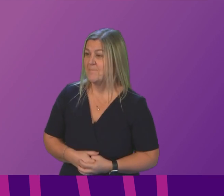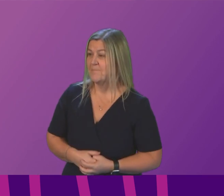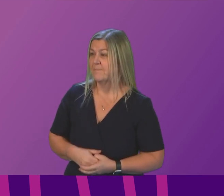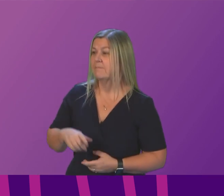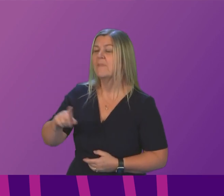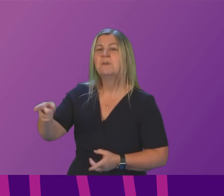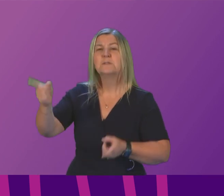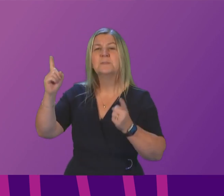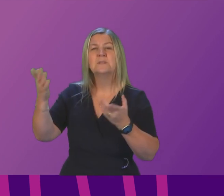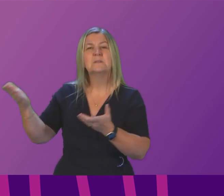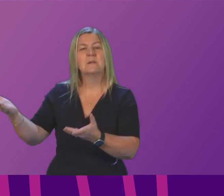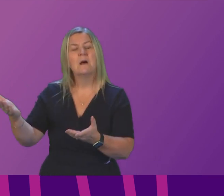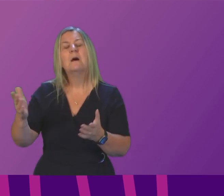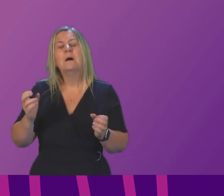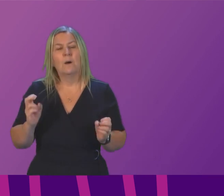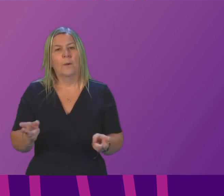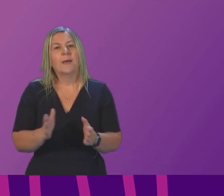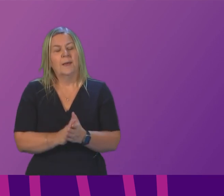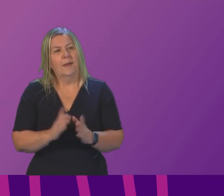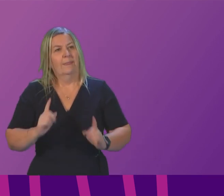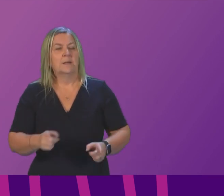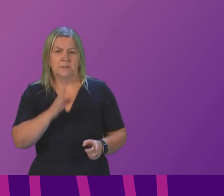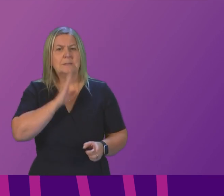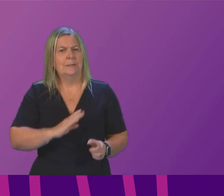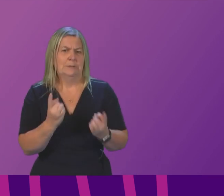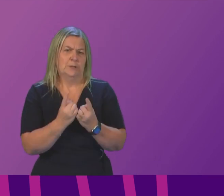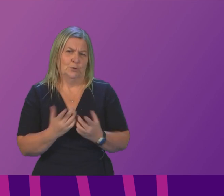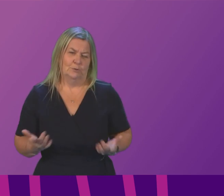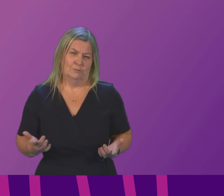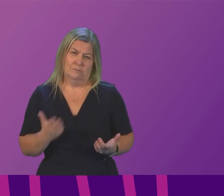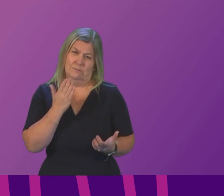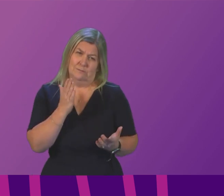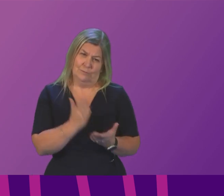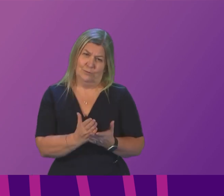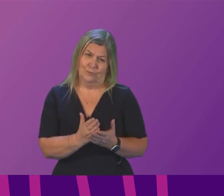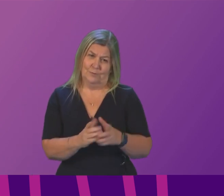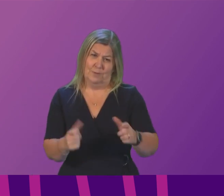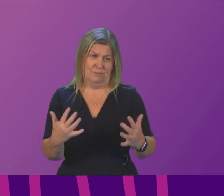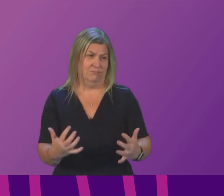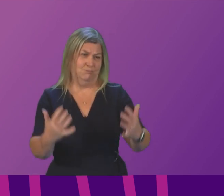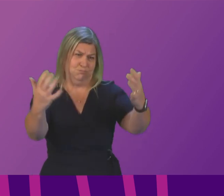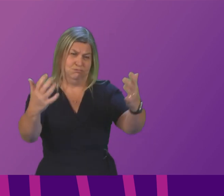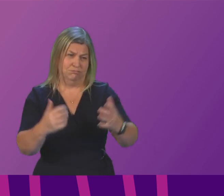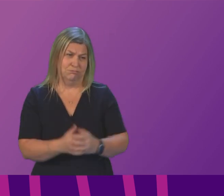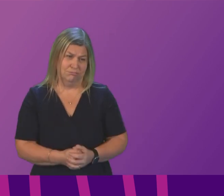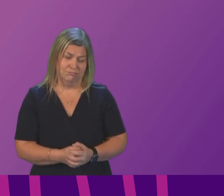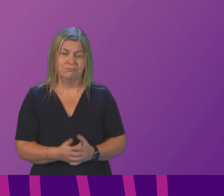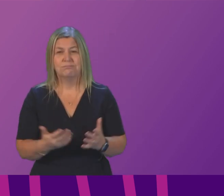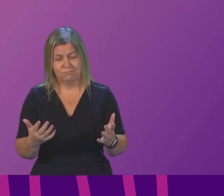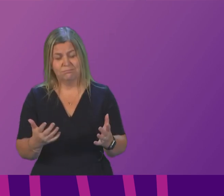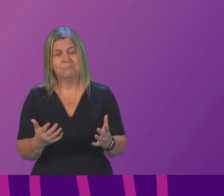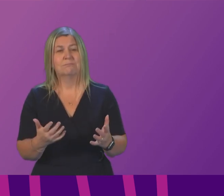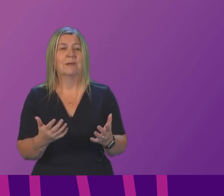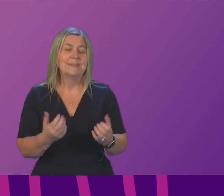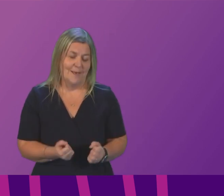On a serious issue like this I think people across the Chamber would accept, I hope they would accept I'm absolutely sure they will not agree